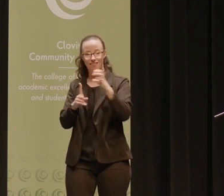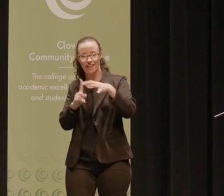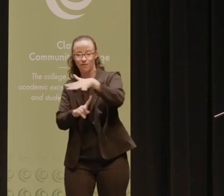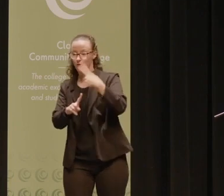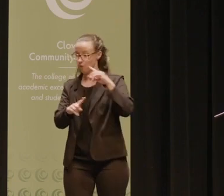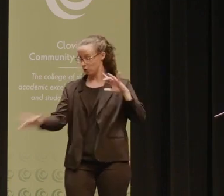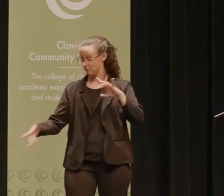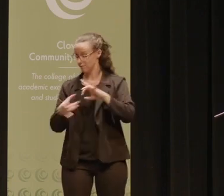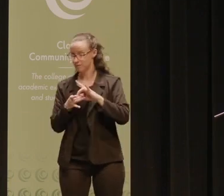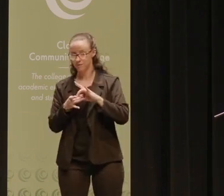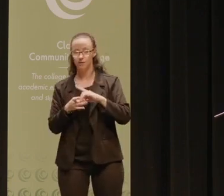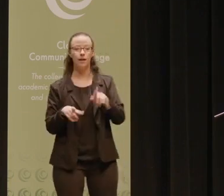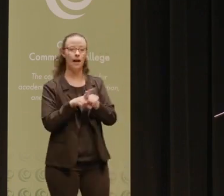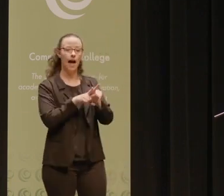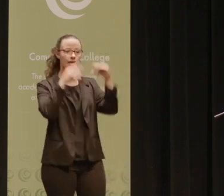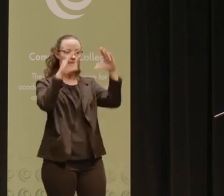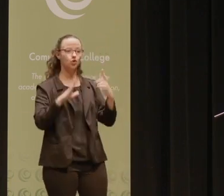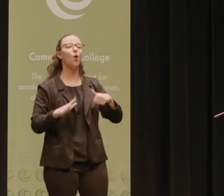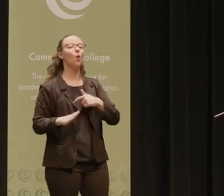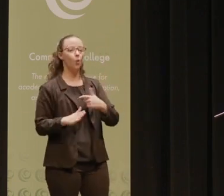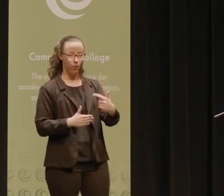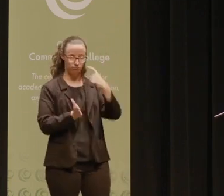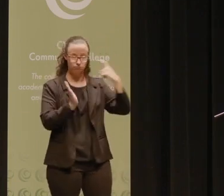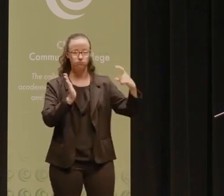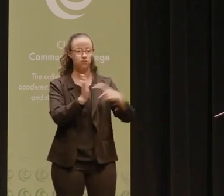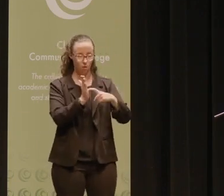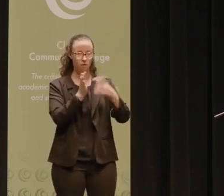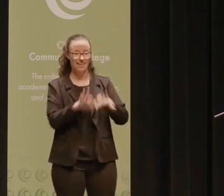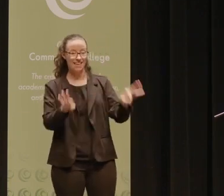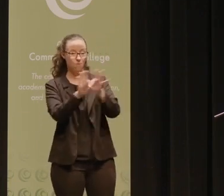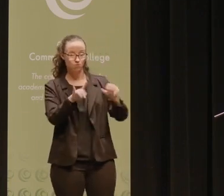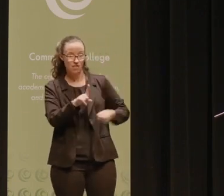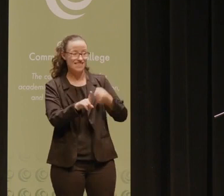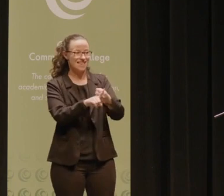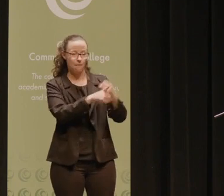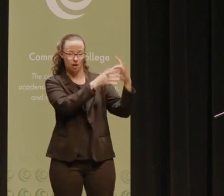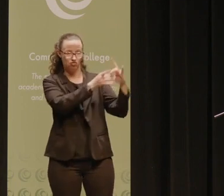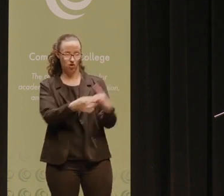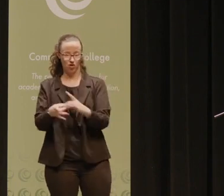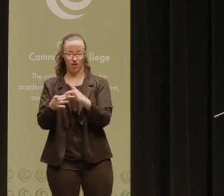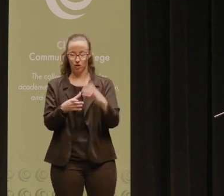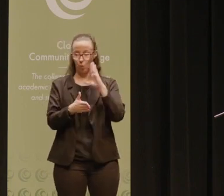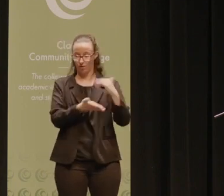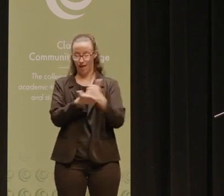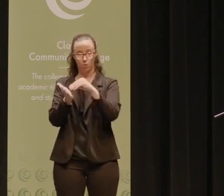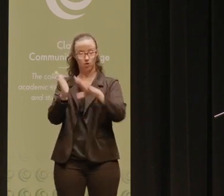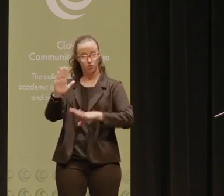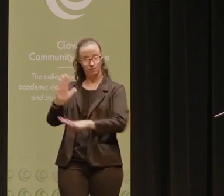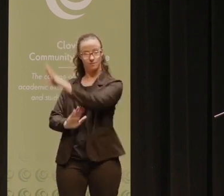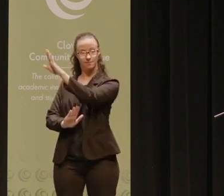And as educators, we can all attest to the transformational impact that relationships can have on a student's trajectory.